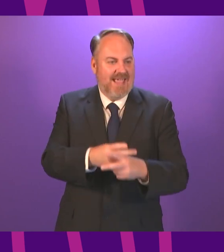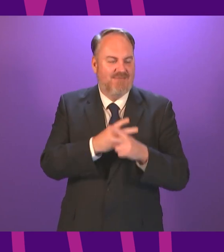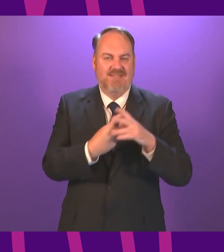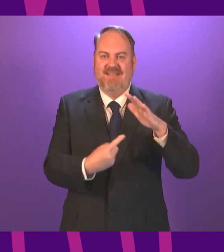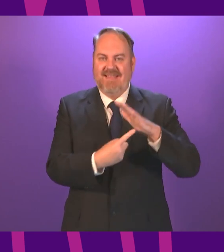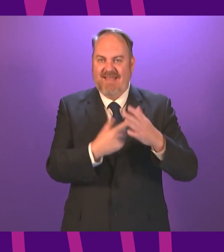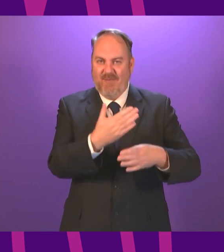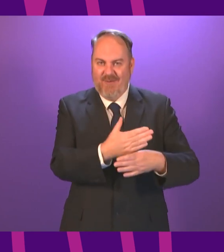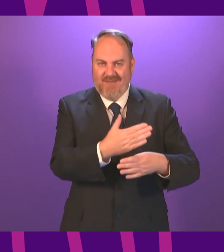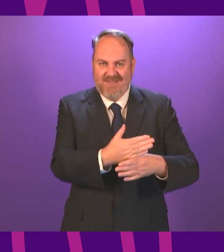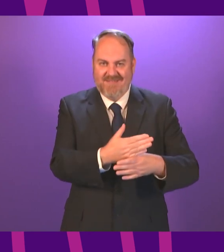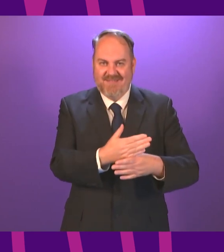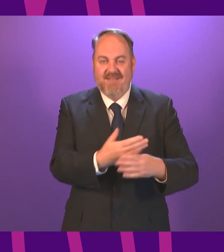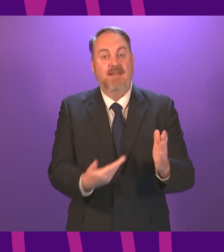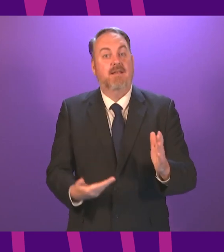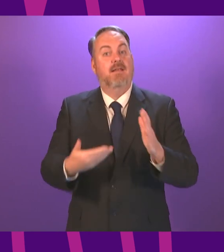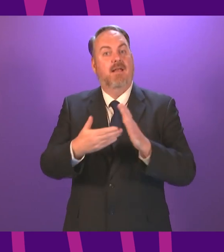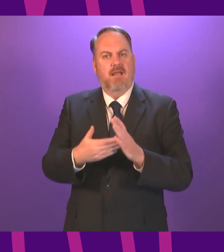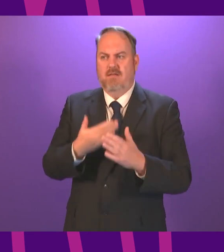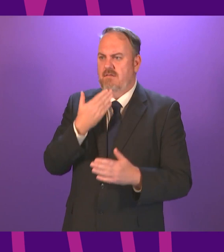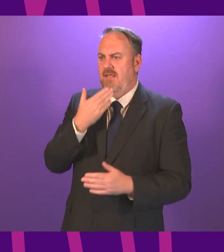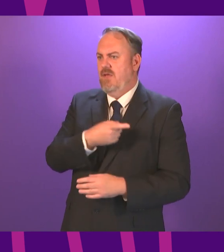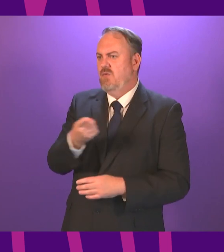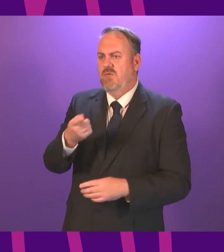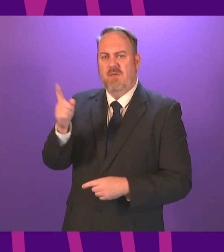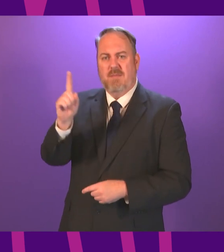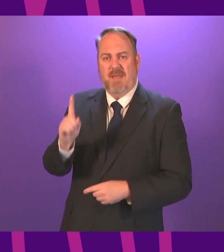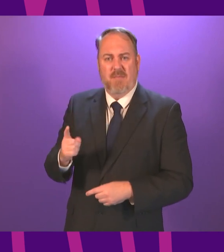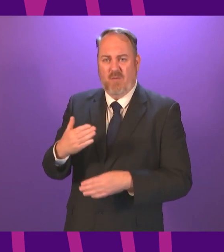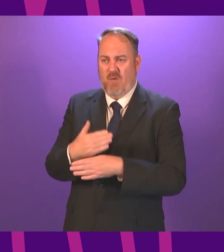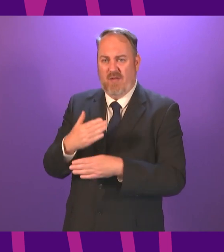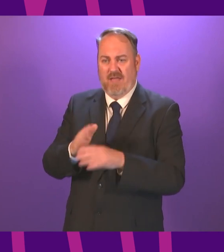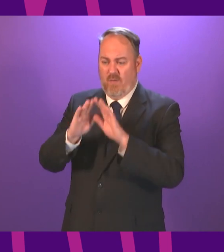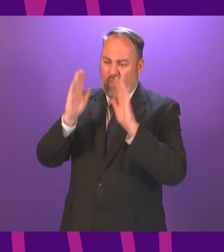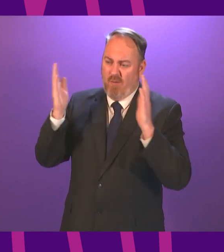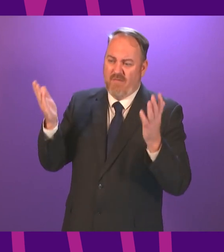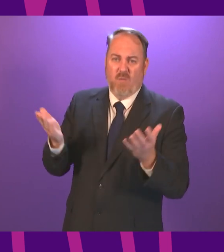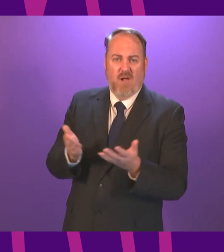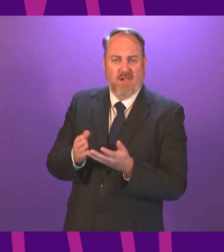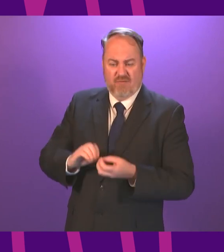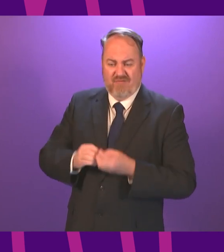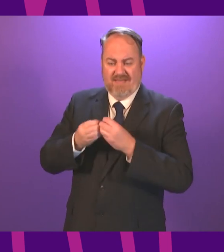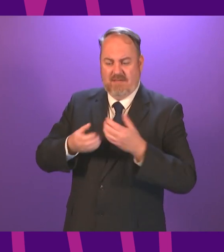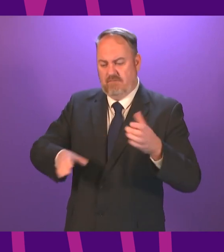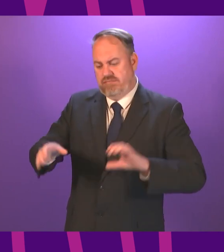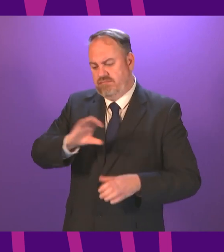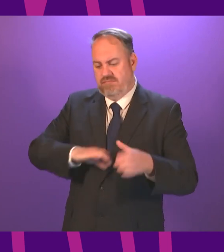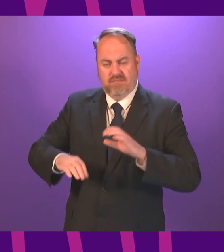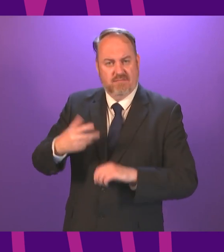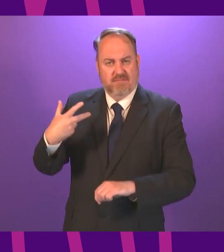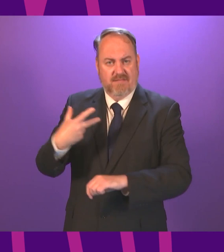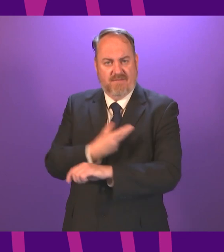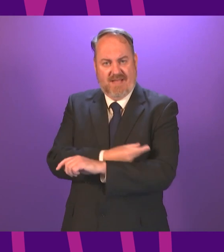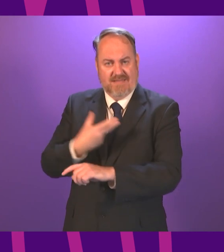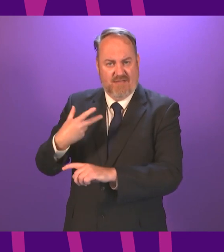and particularly we should be grateful to those around the world who have worked in inventing and producing vaccines we're very fortunate in Scotland and the UK